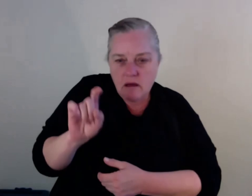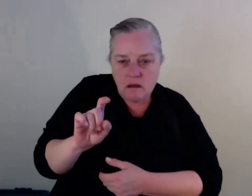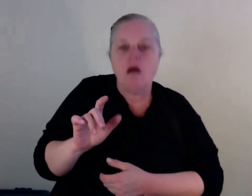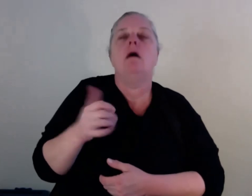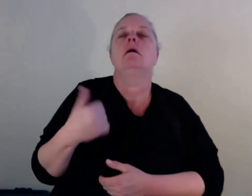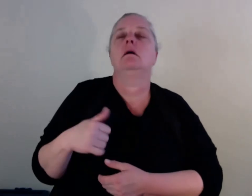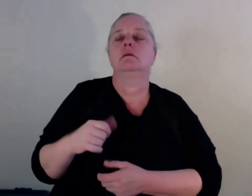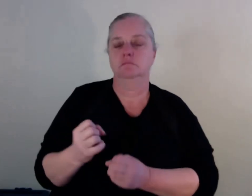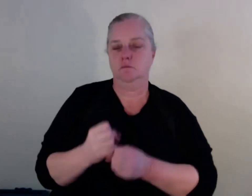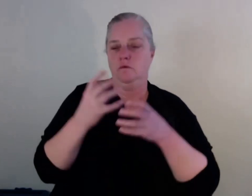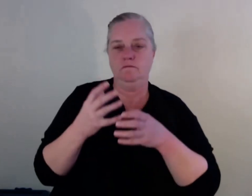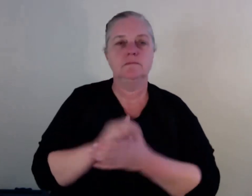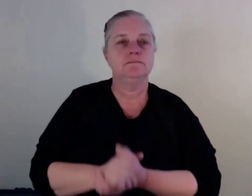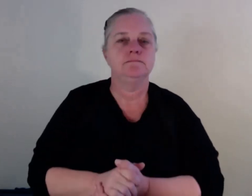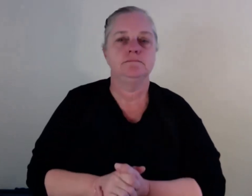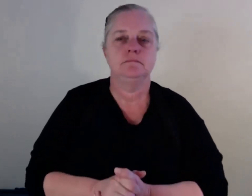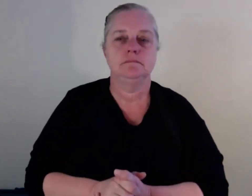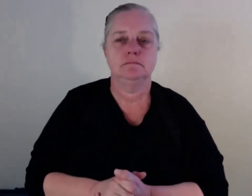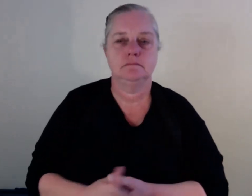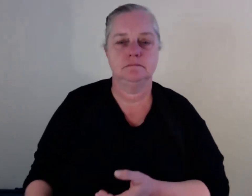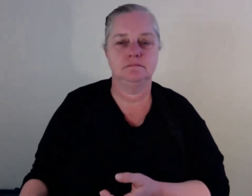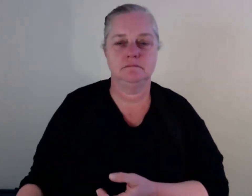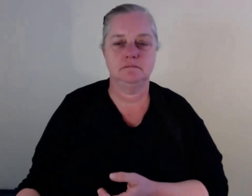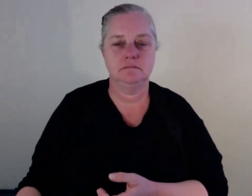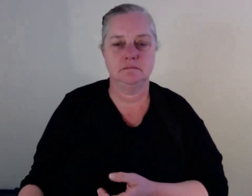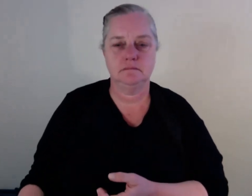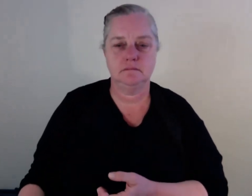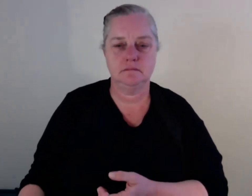So I can't see any questions yet.